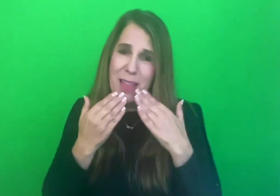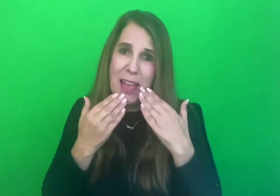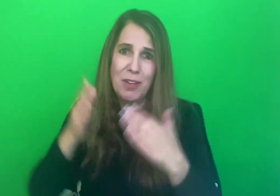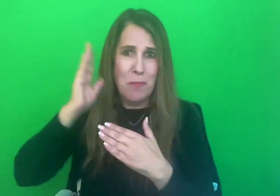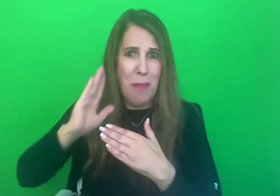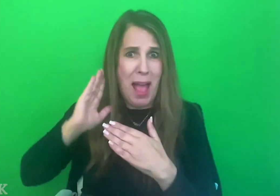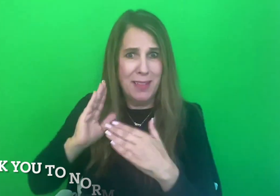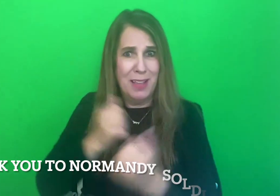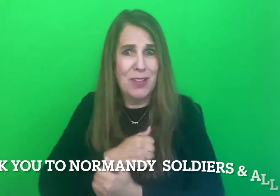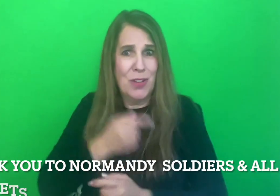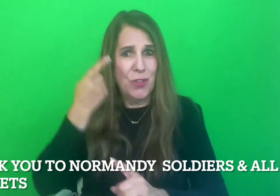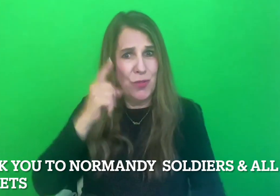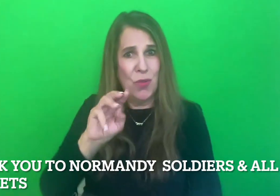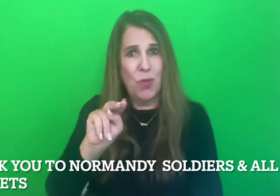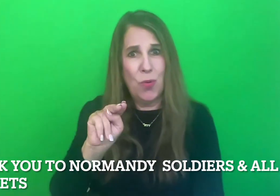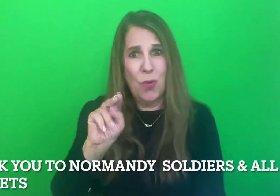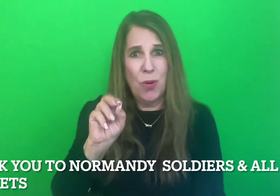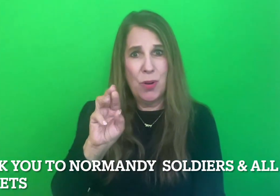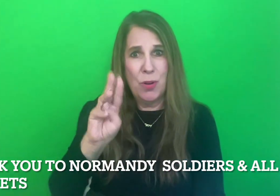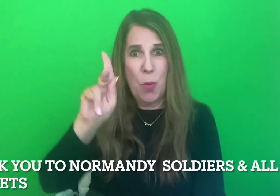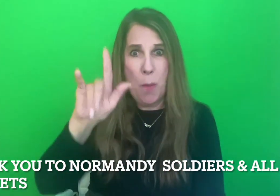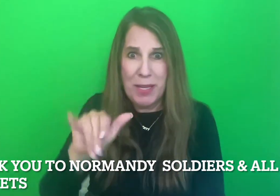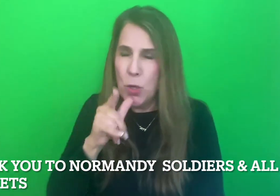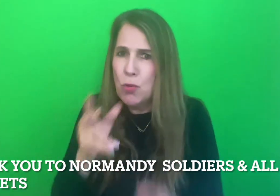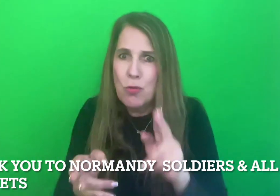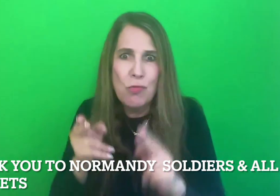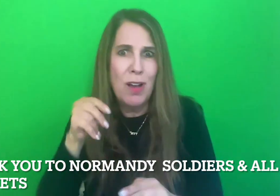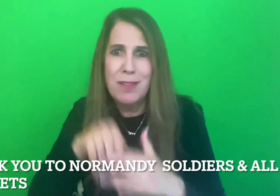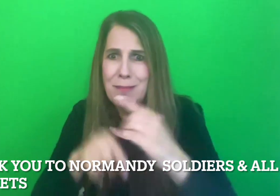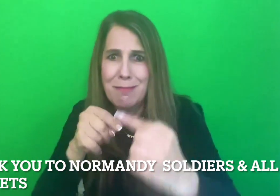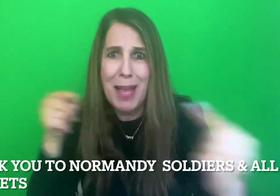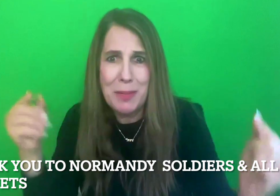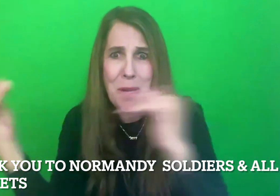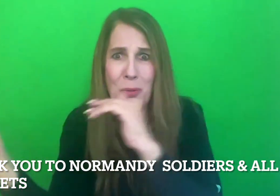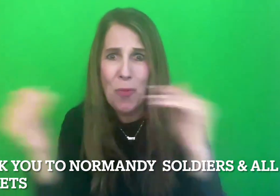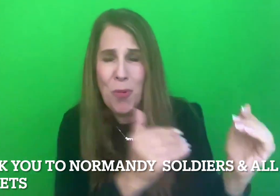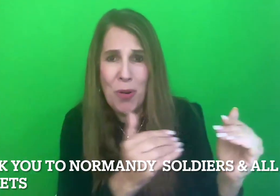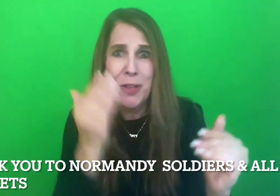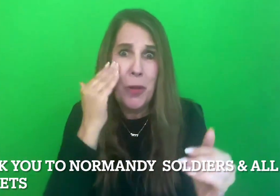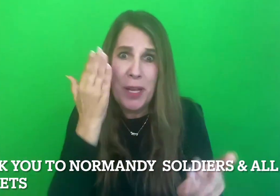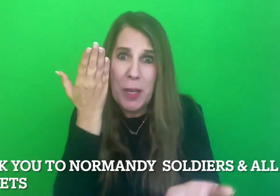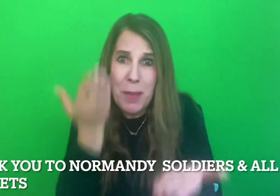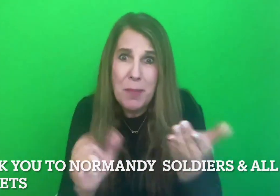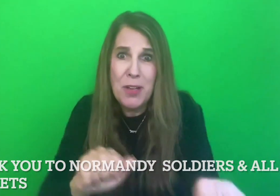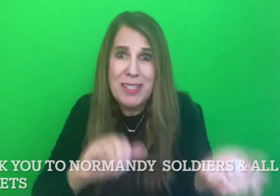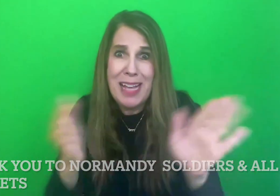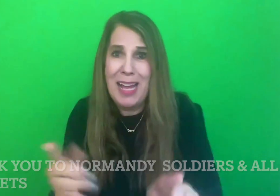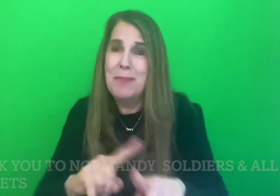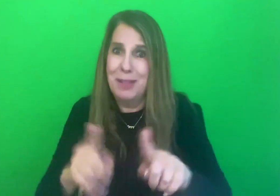rushed into enemy fire, knowing many would lose their lives, and did. Thank you to all the soldiers and